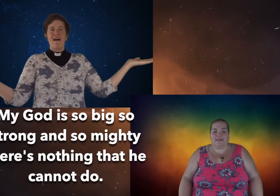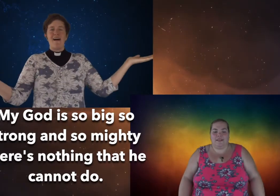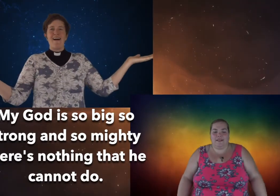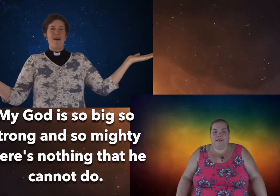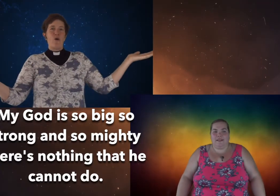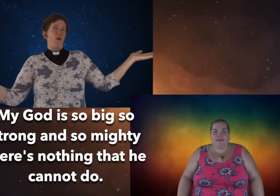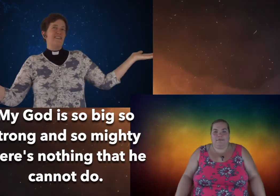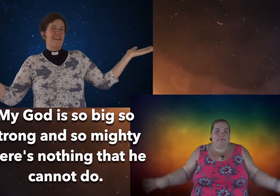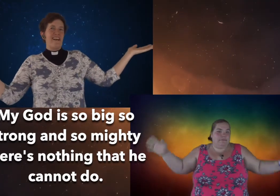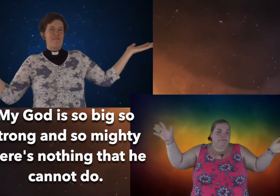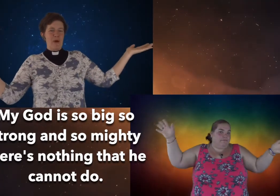Well done, everybody!